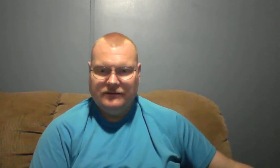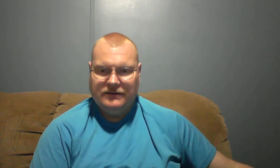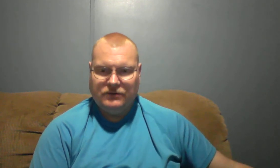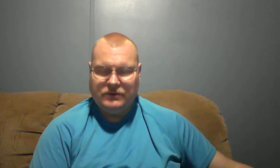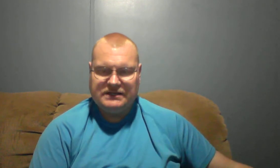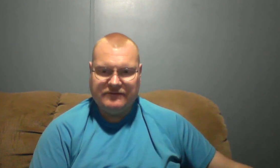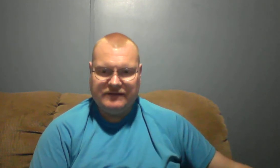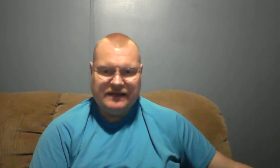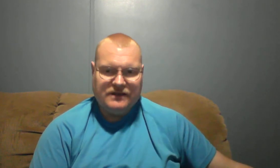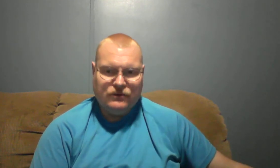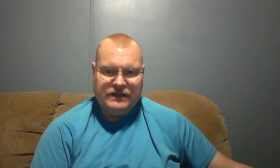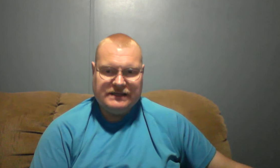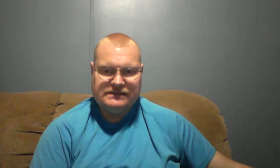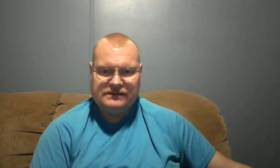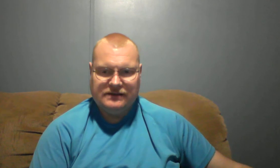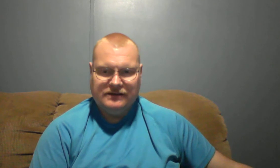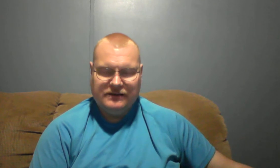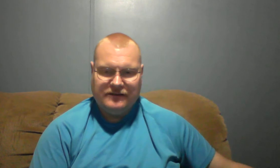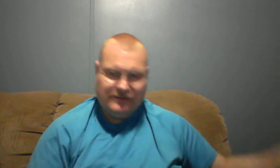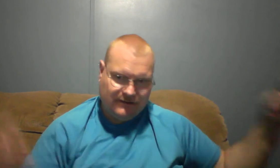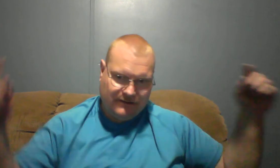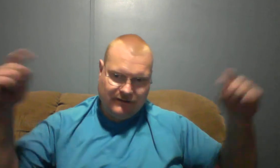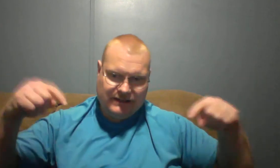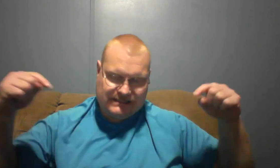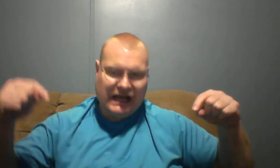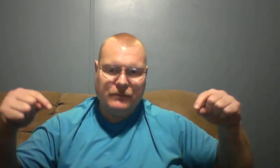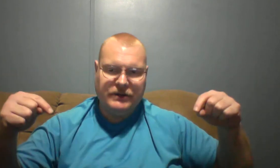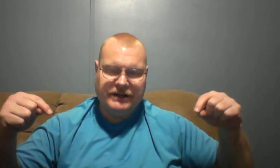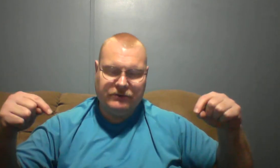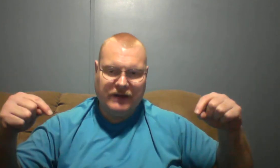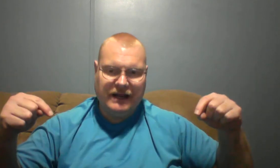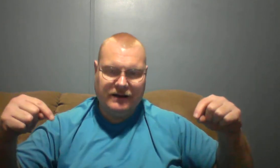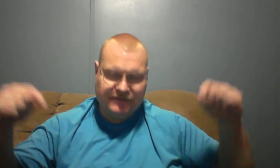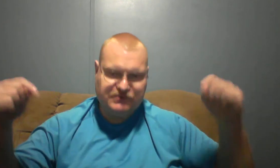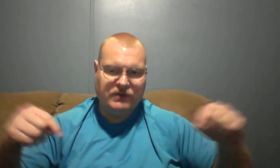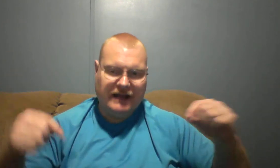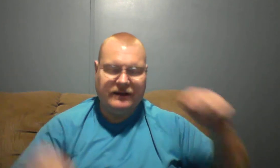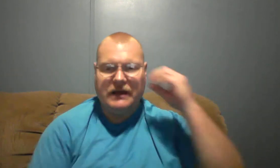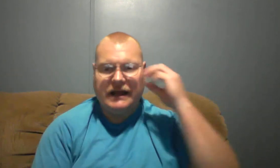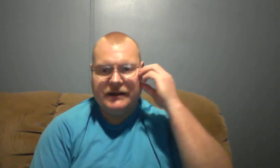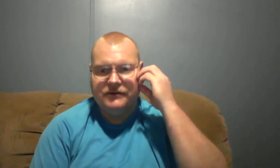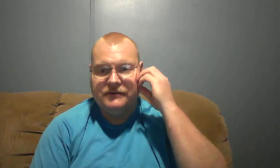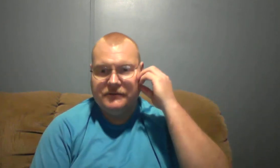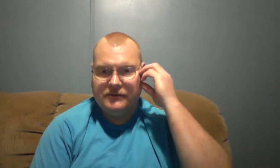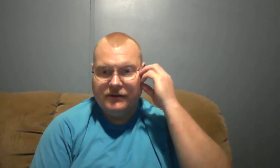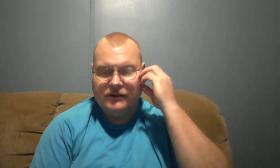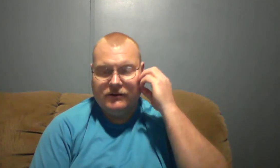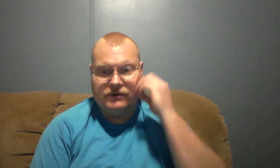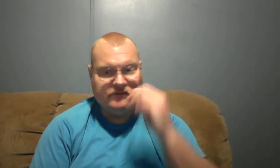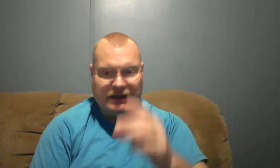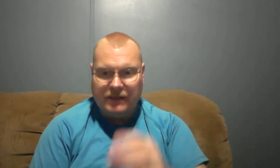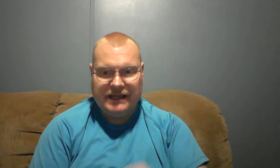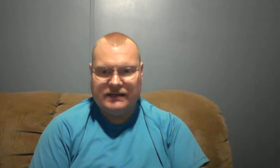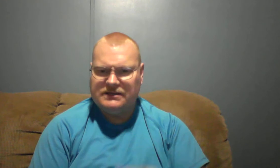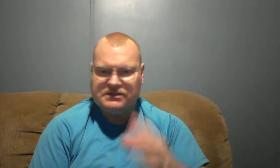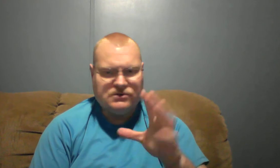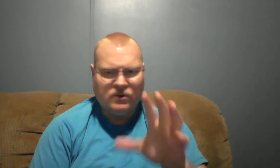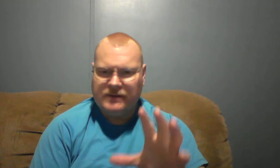we just have to get through this this time period right here this reality right here we've got to make it just a short amount of